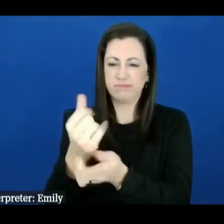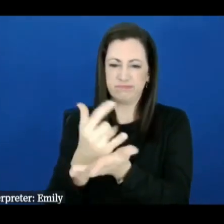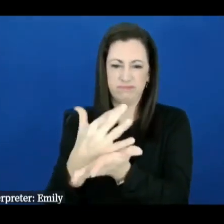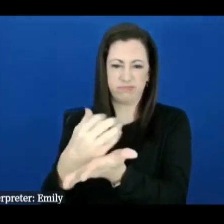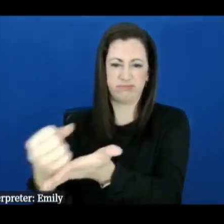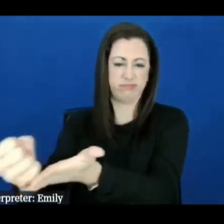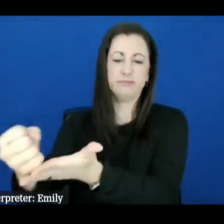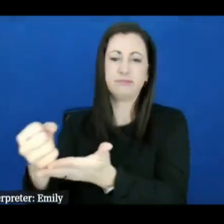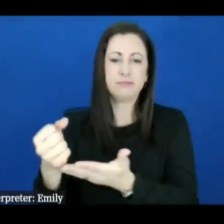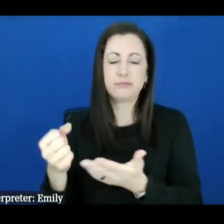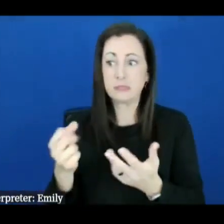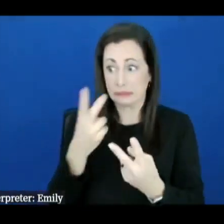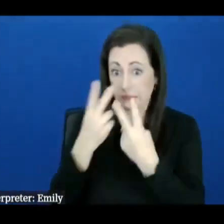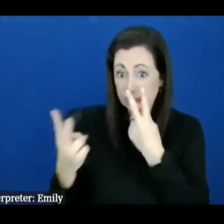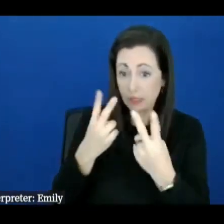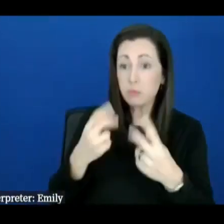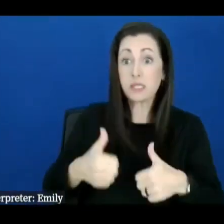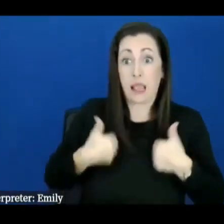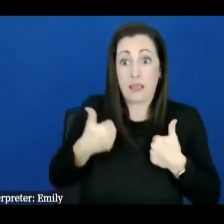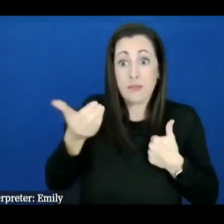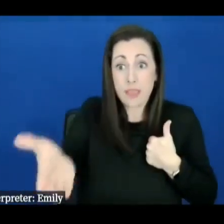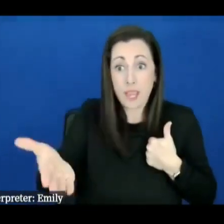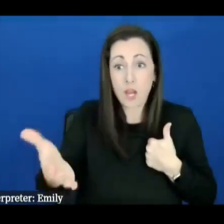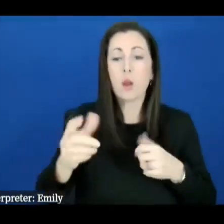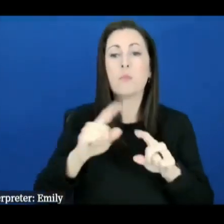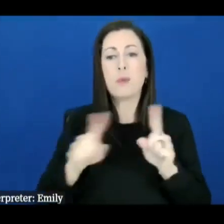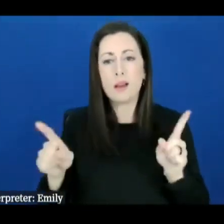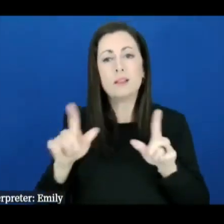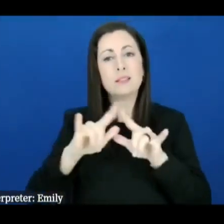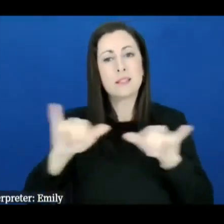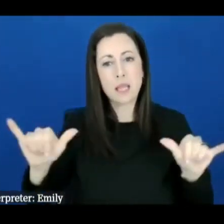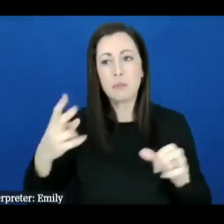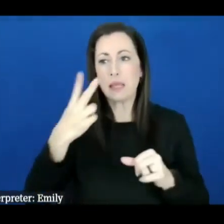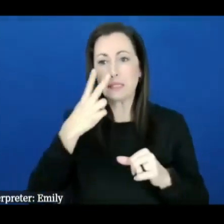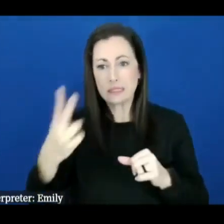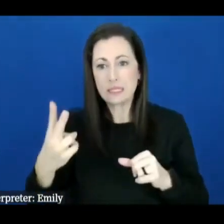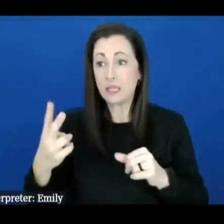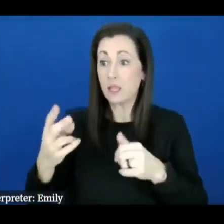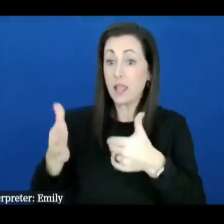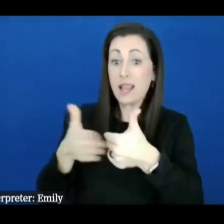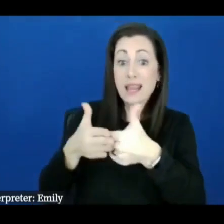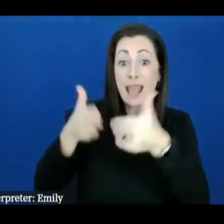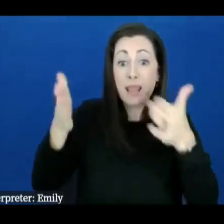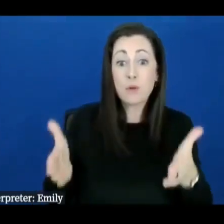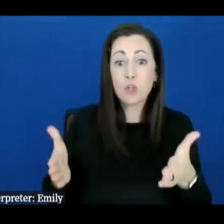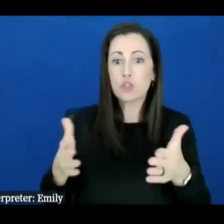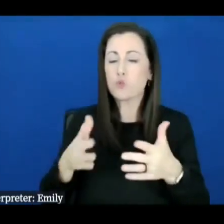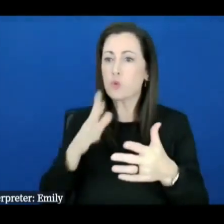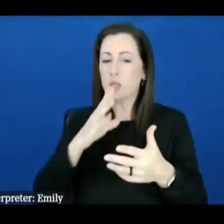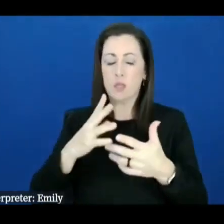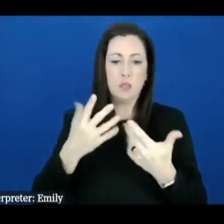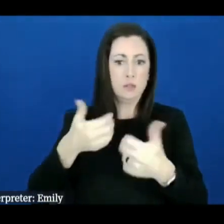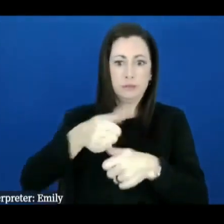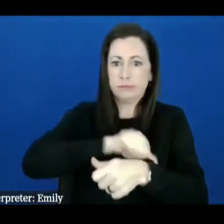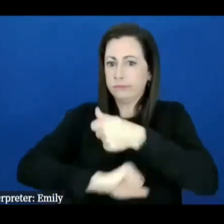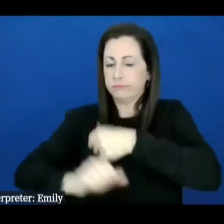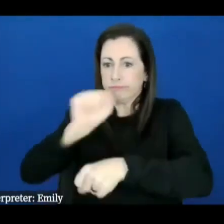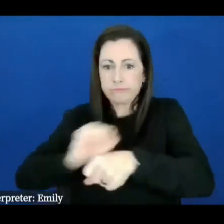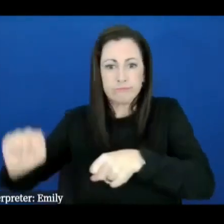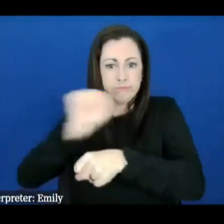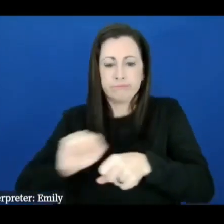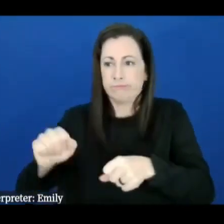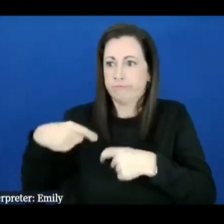but also seeing the tenacity and care that neighbors have for one another is is just been overwhelming